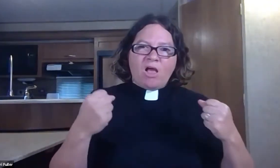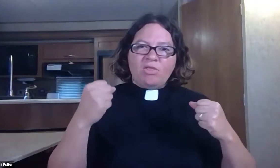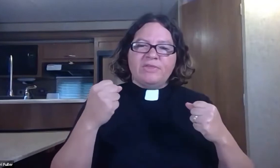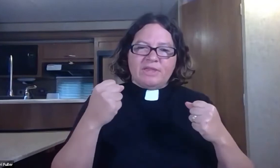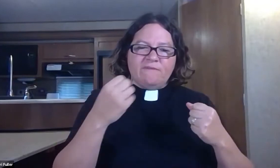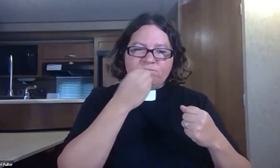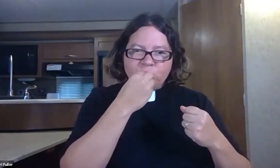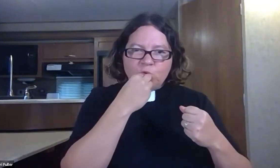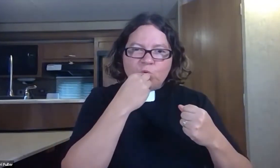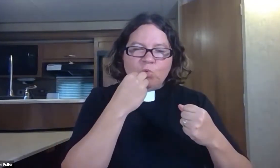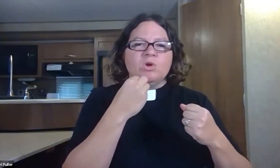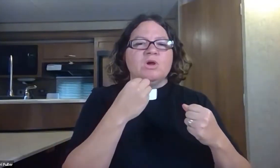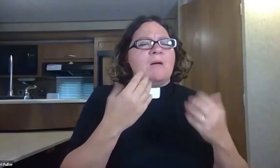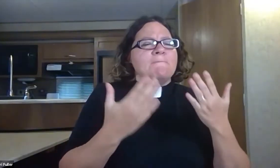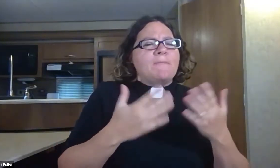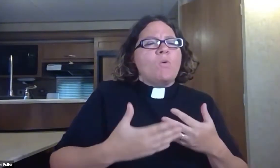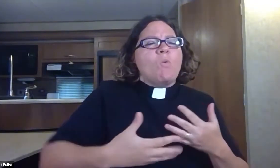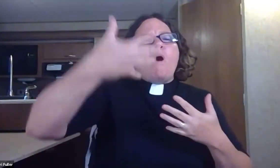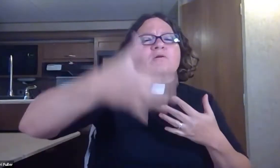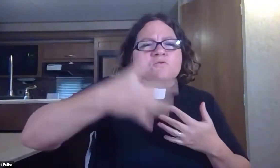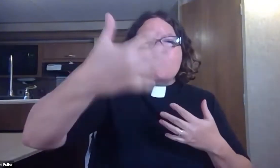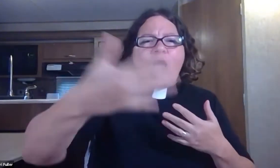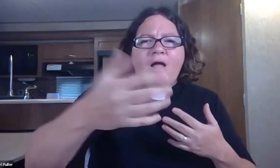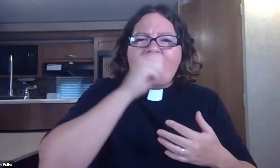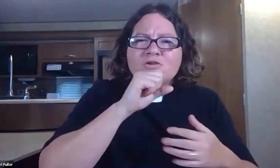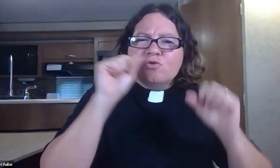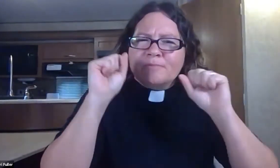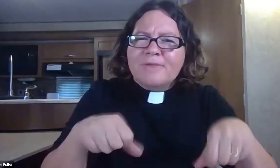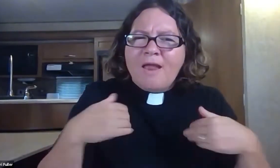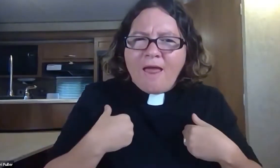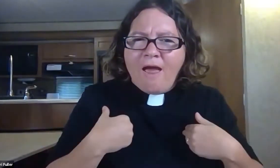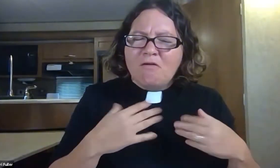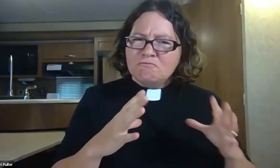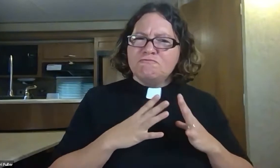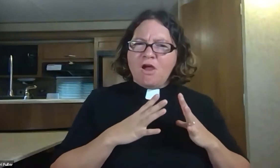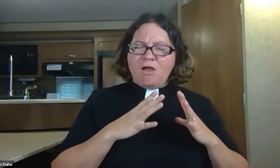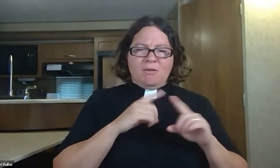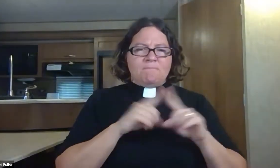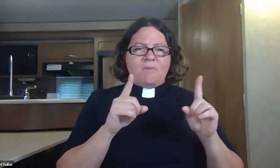she needs to eat balanced healthy foods and maybe on occasion ice cream is fine